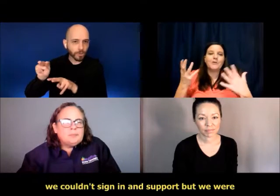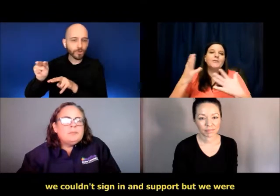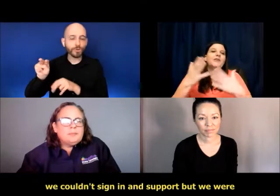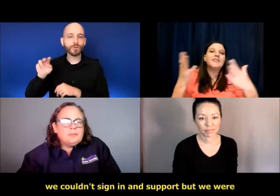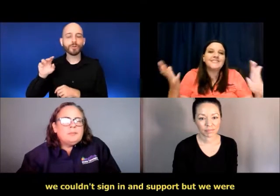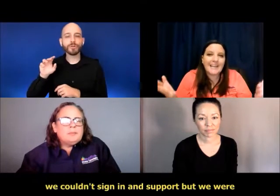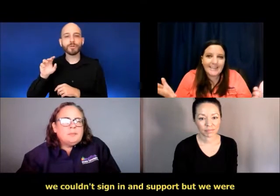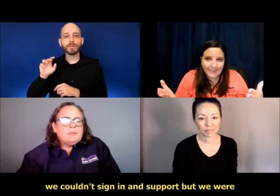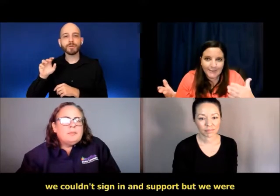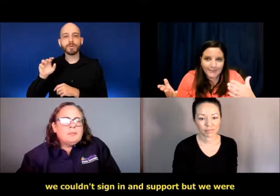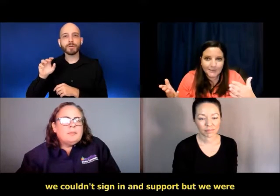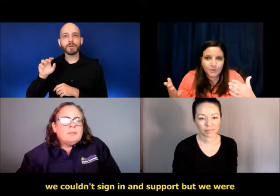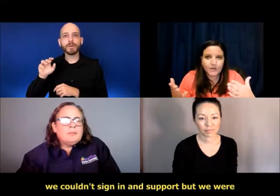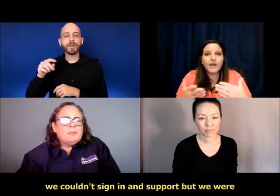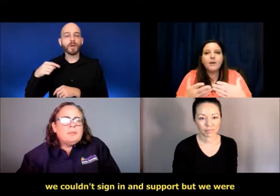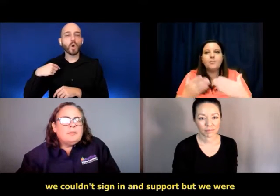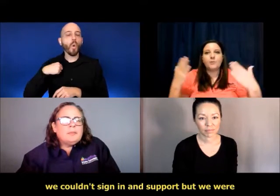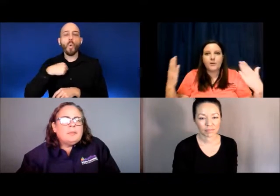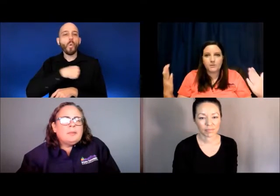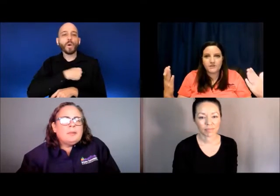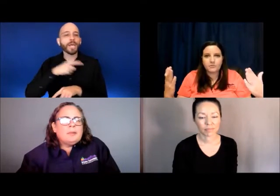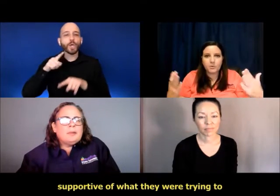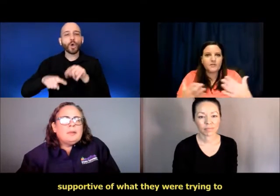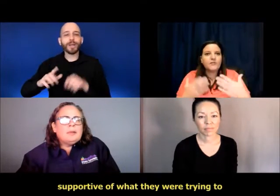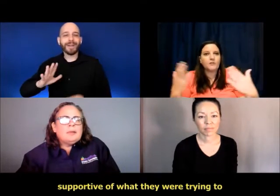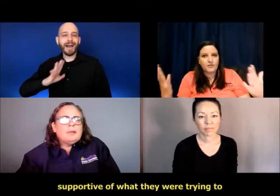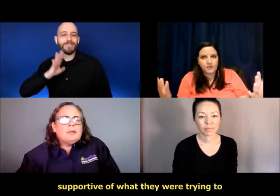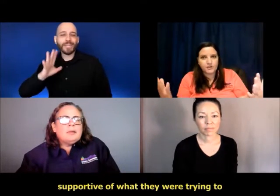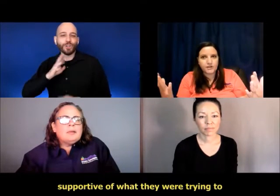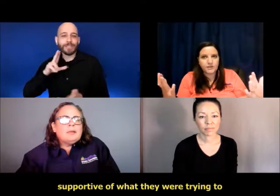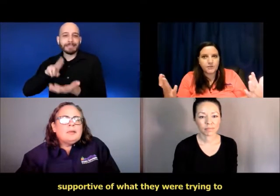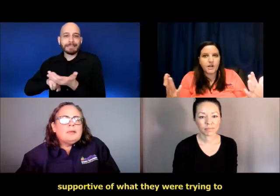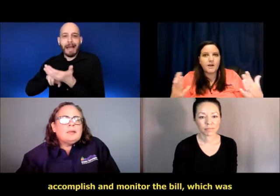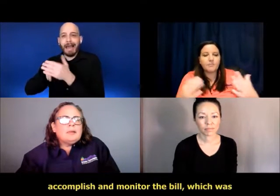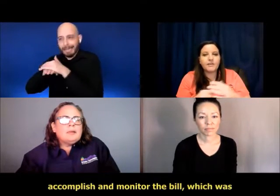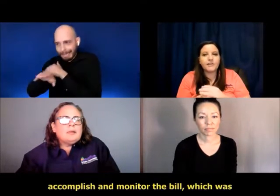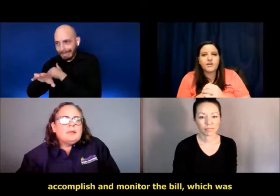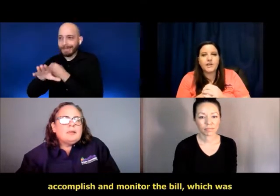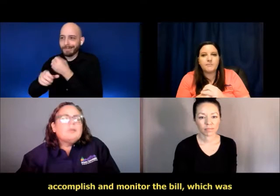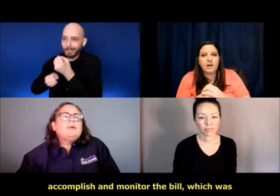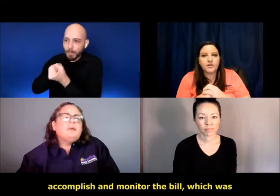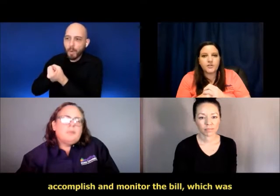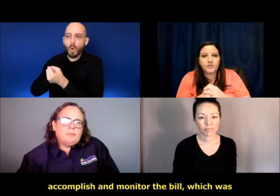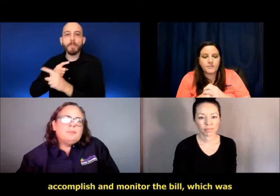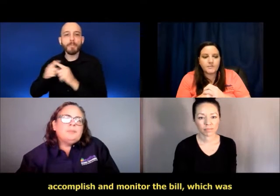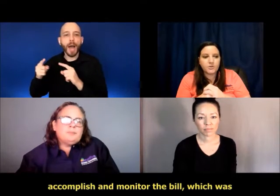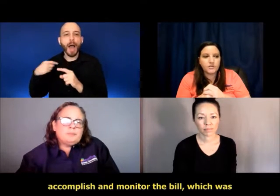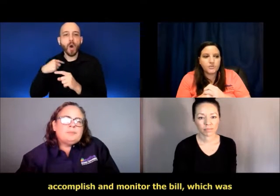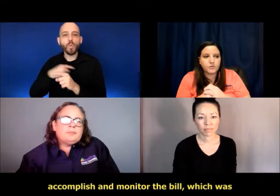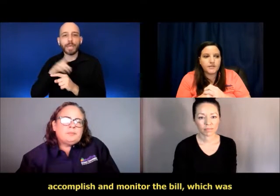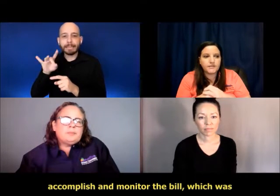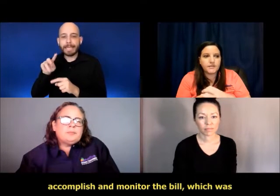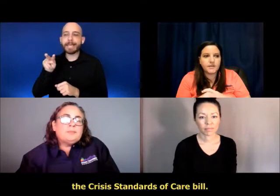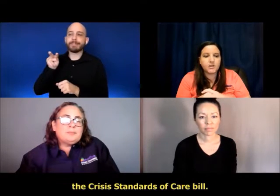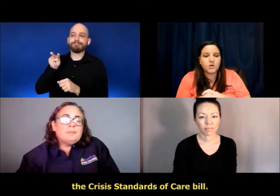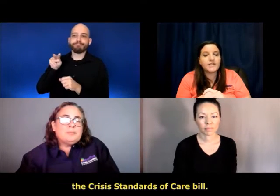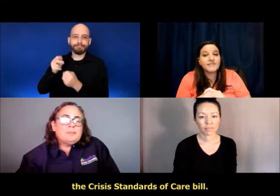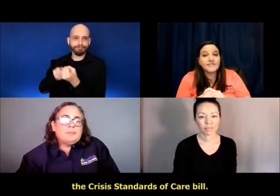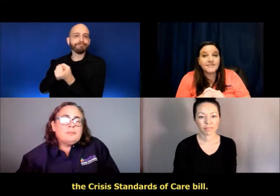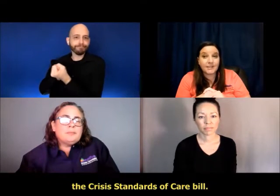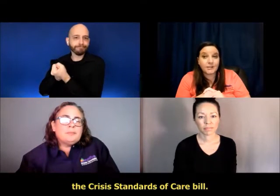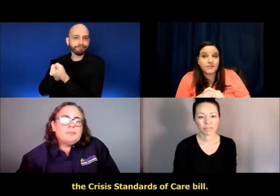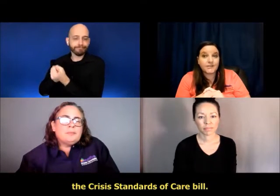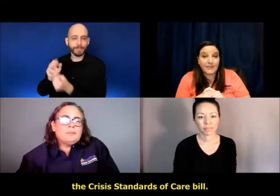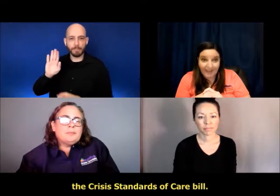we, we, we couldn't sign in and support, but we were supportive of what they were trying to accomplish and monitored the bill, which was the